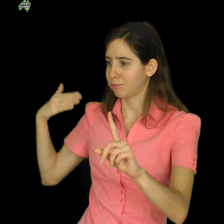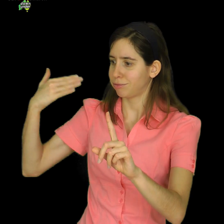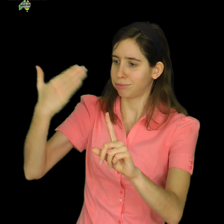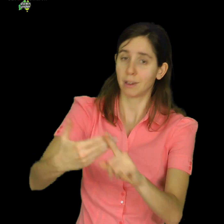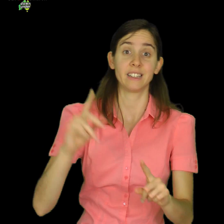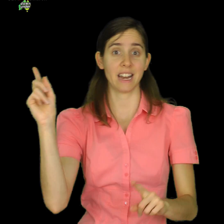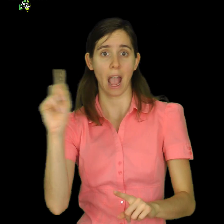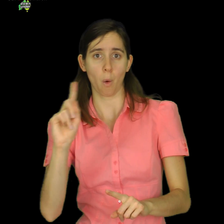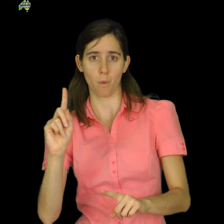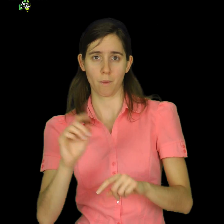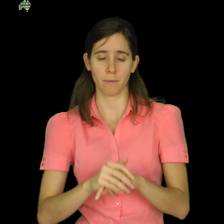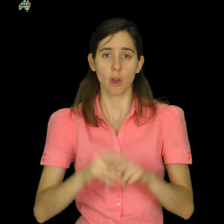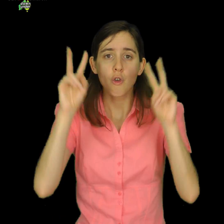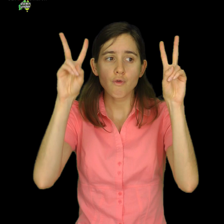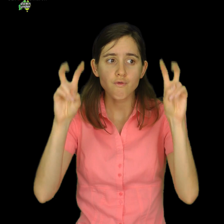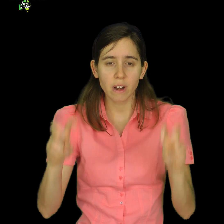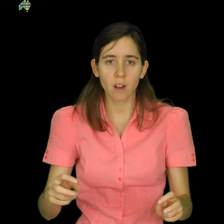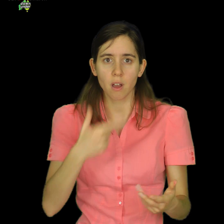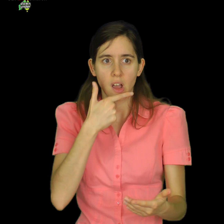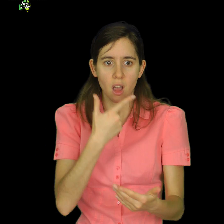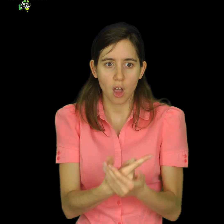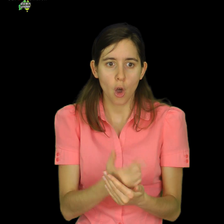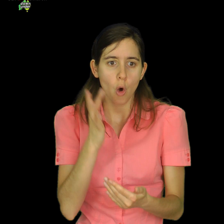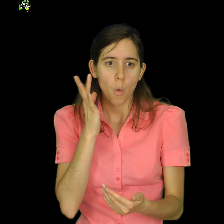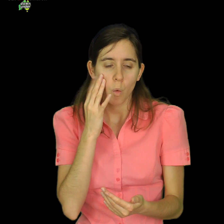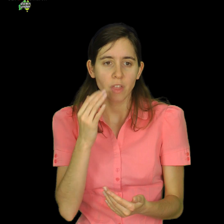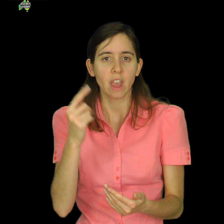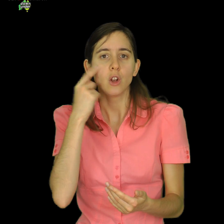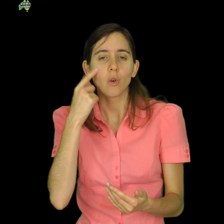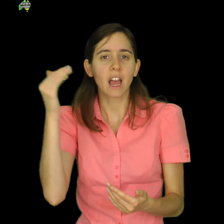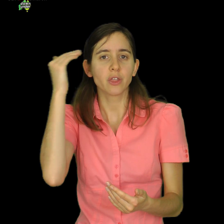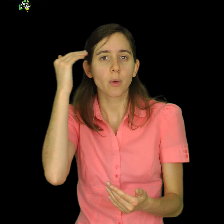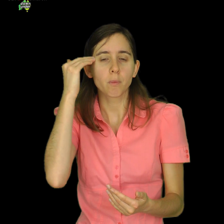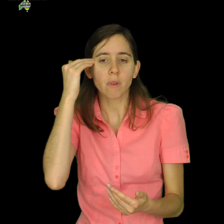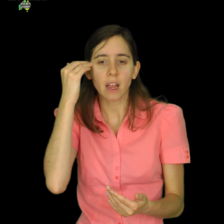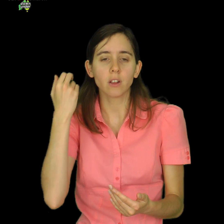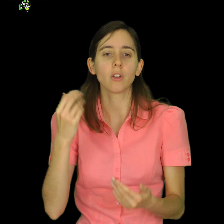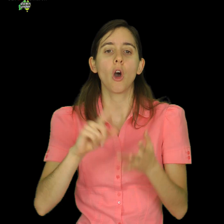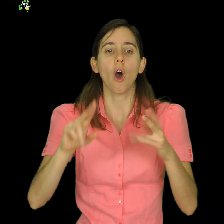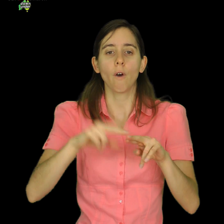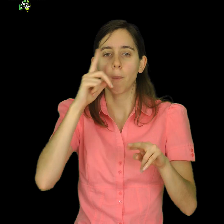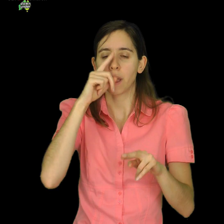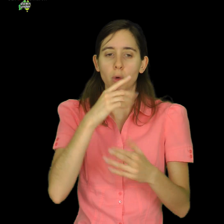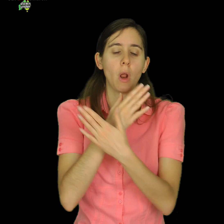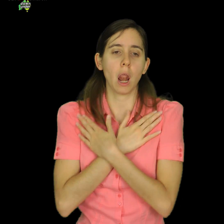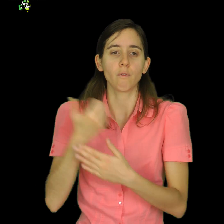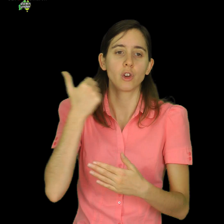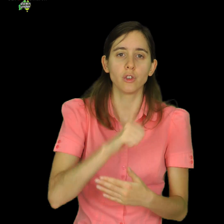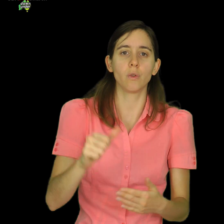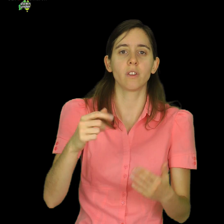Researchers were astounded when they examined the brains of enthused iPhone users. Brain scans